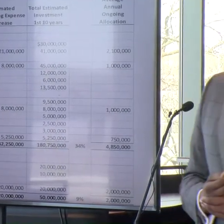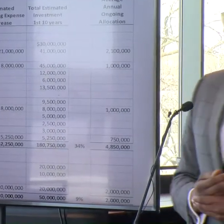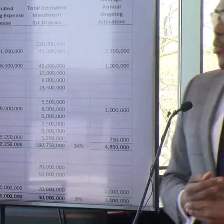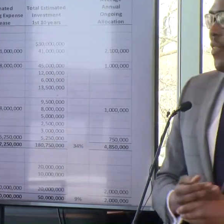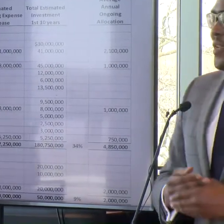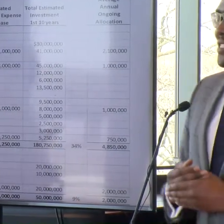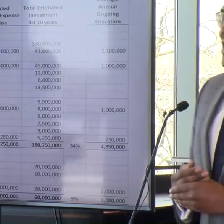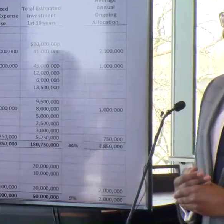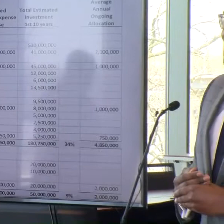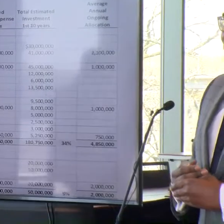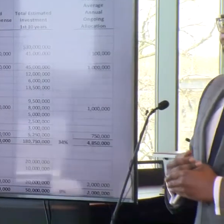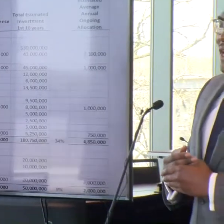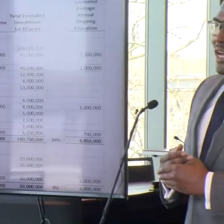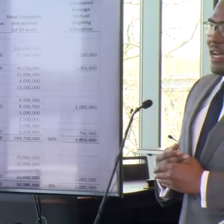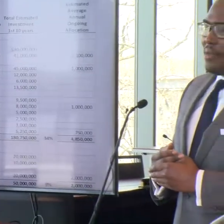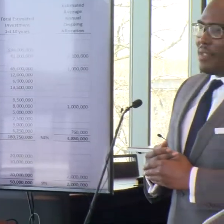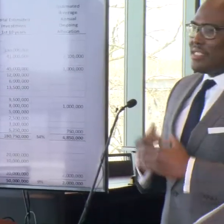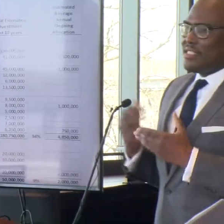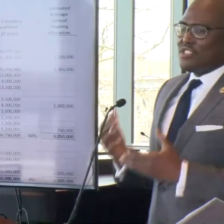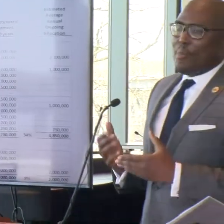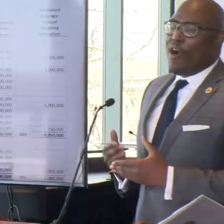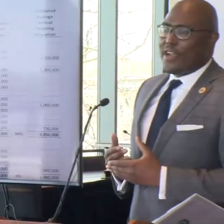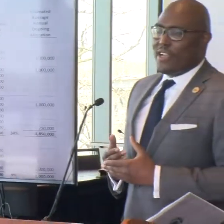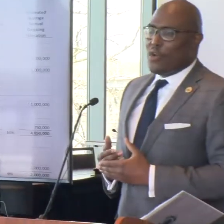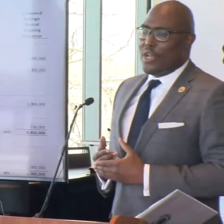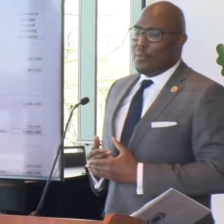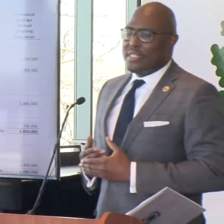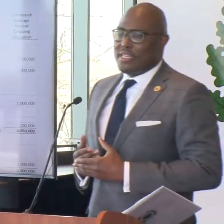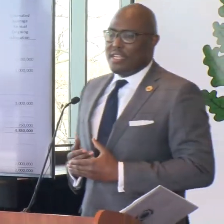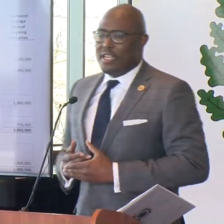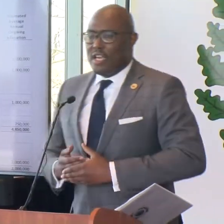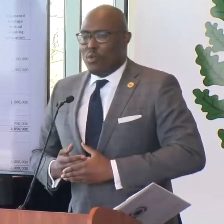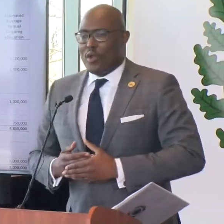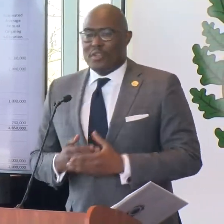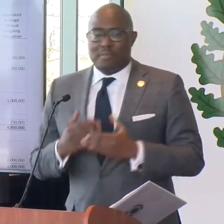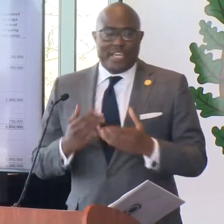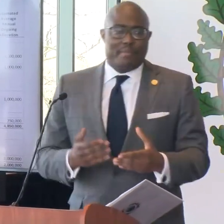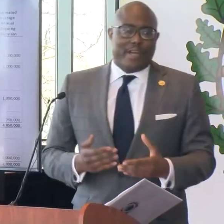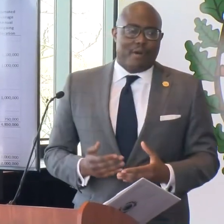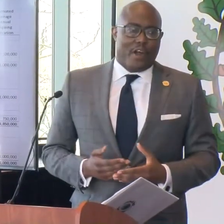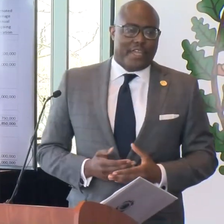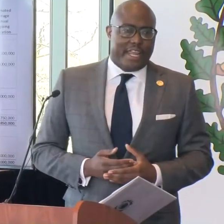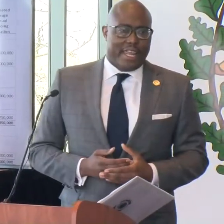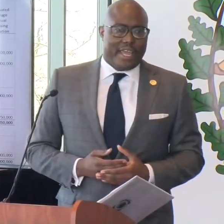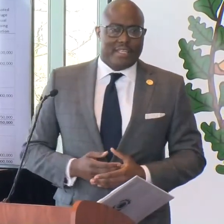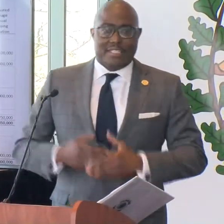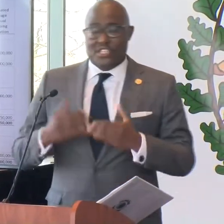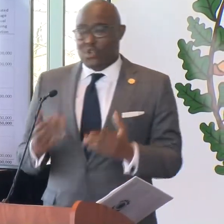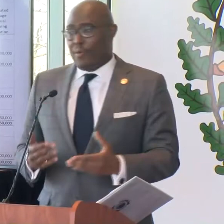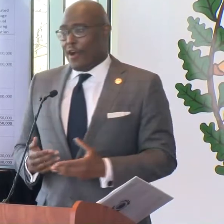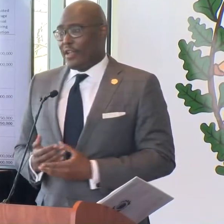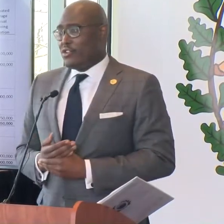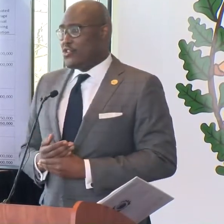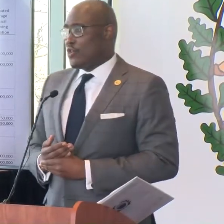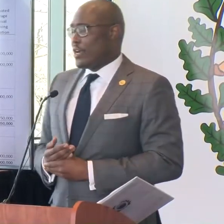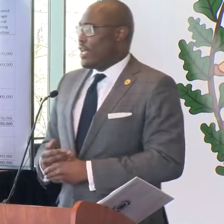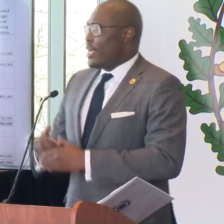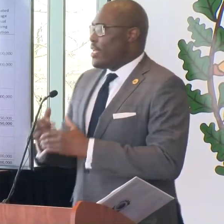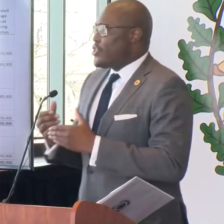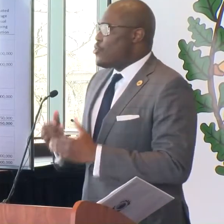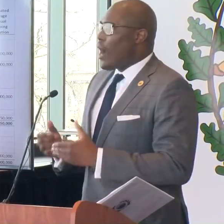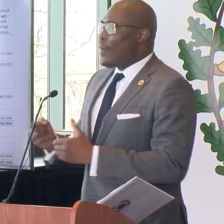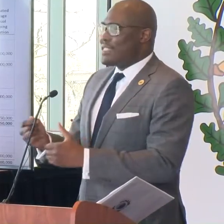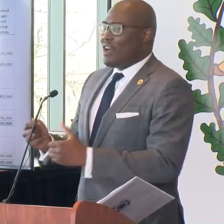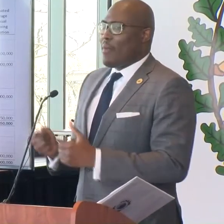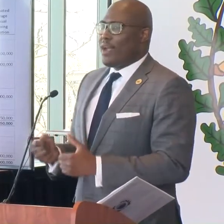Tulsa, whether it's Scissor Park in Oklahoma City, whether it's Piedmont Park in Atlanta, Central Park in New York,